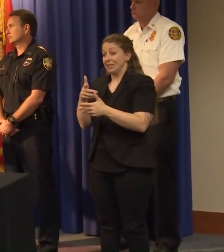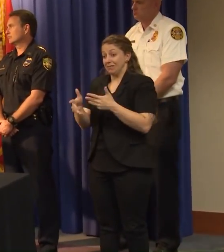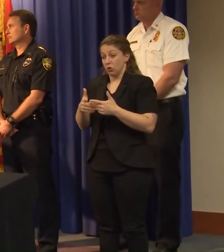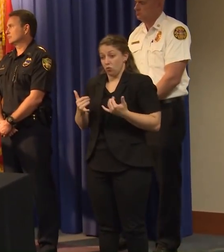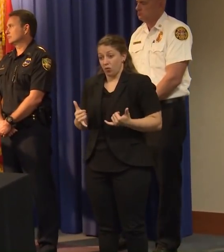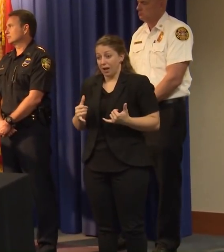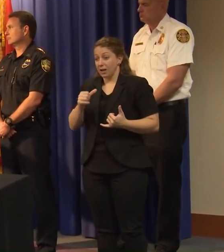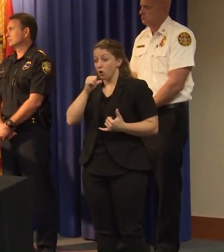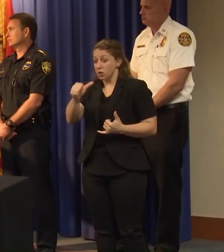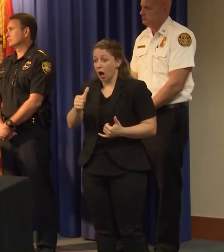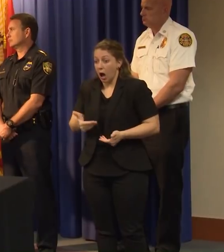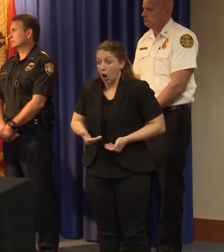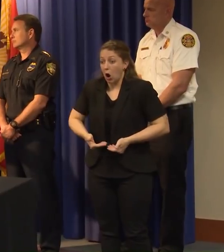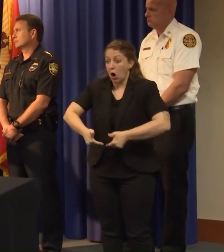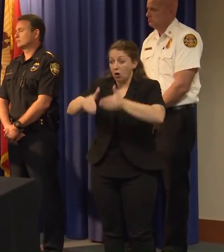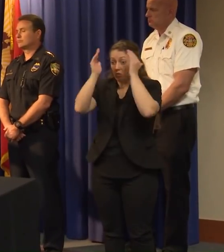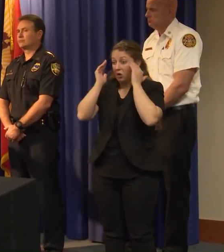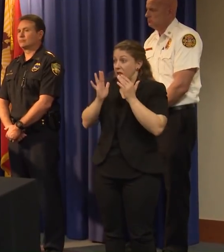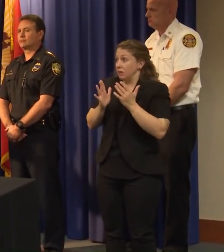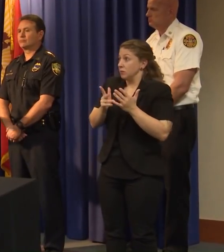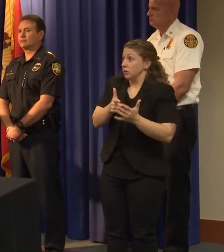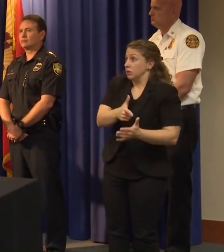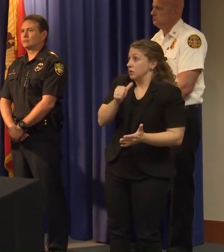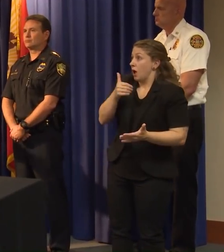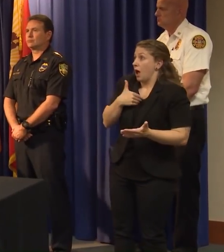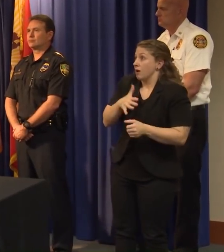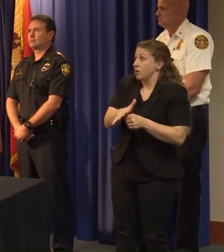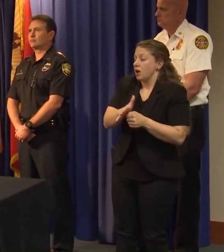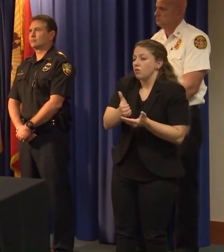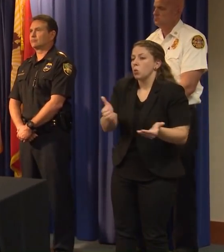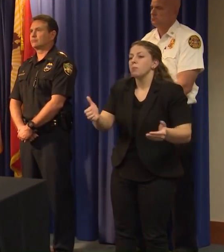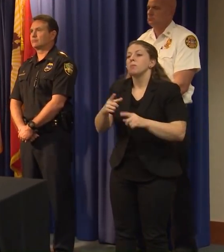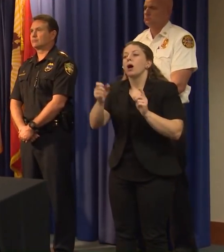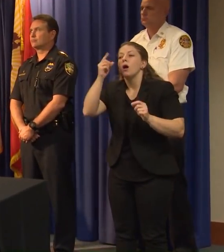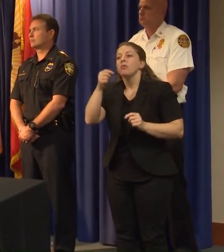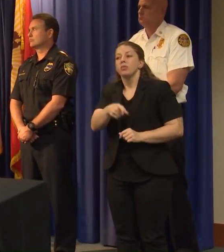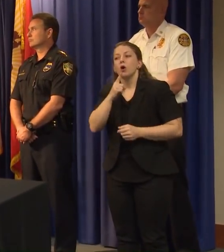they're doing the responsible thing, which you would expect them to do, and they're planning for that.